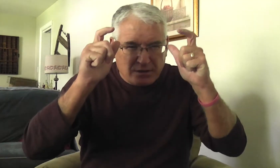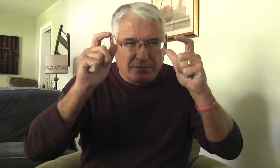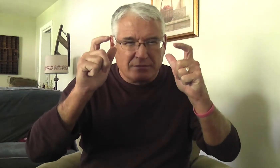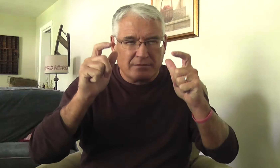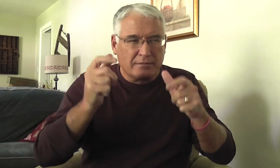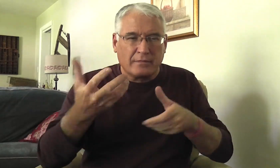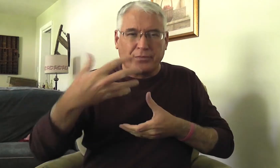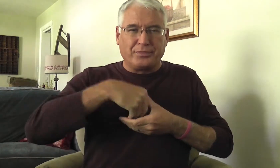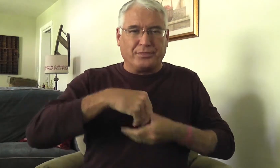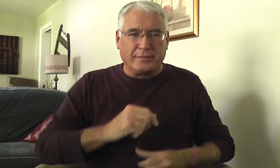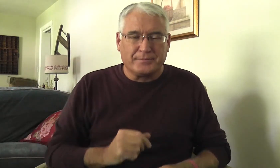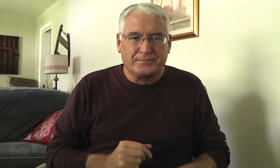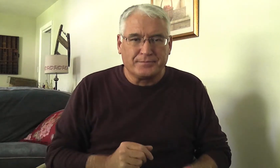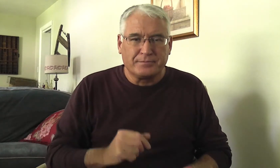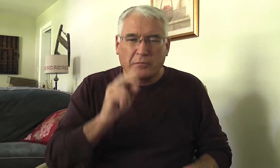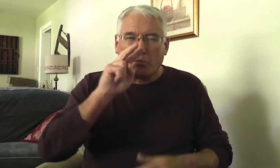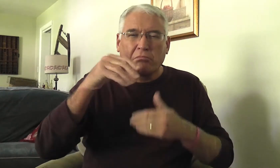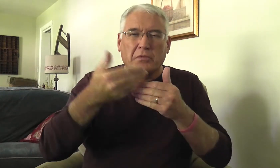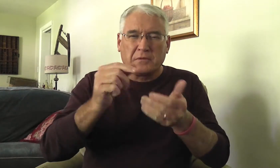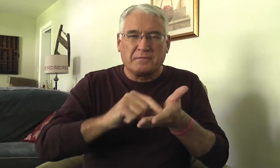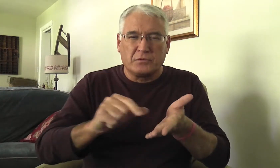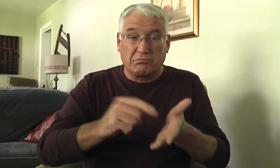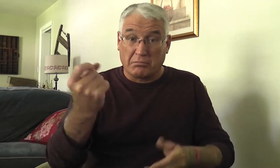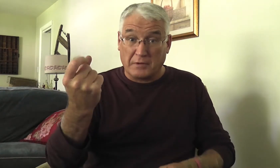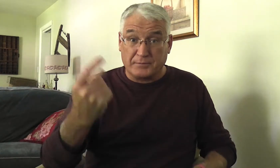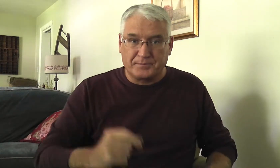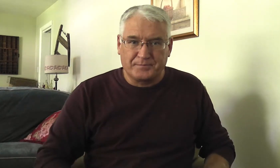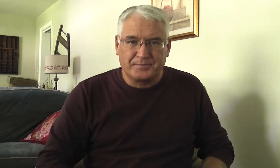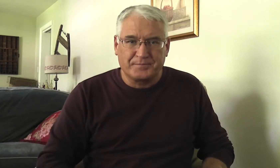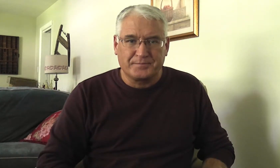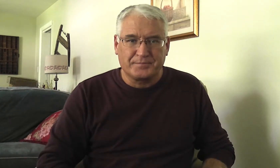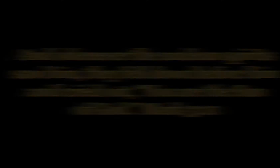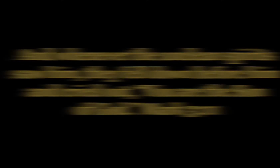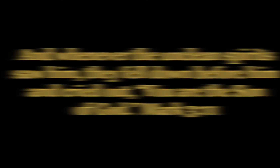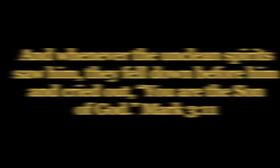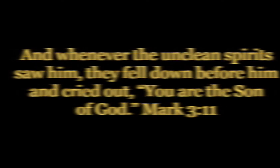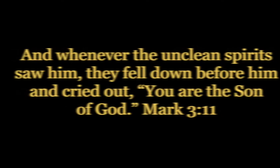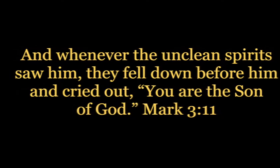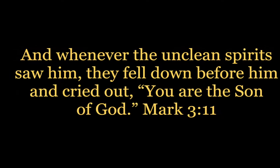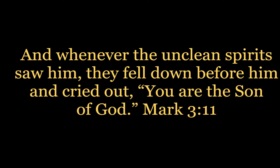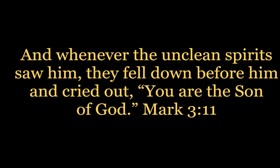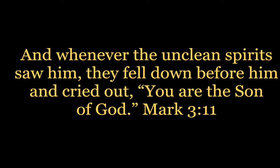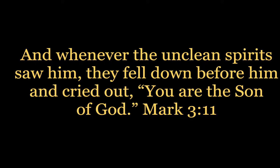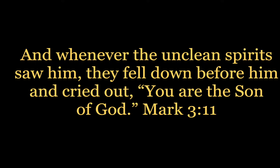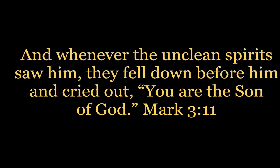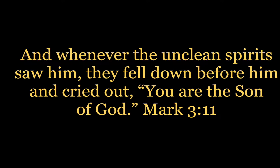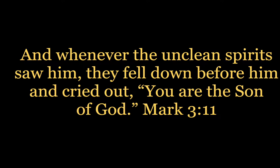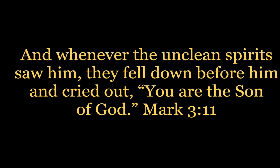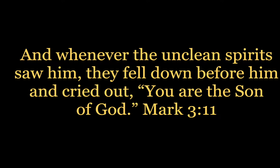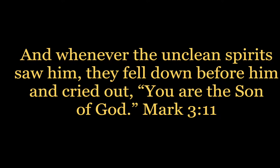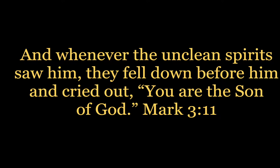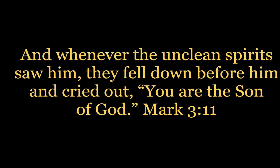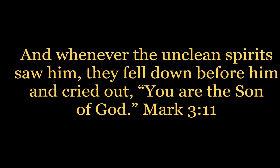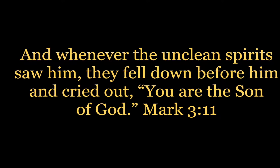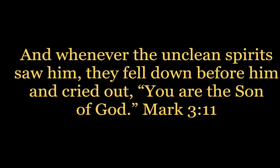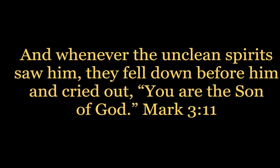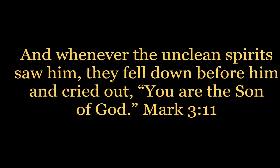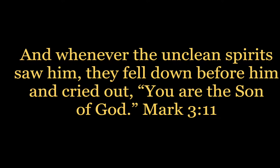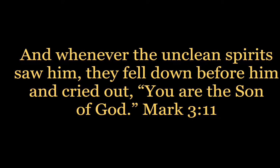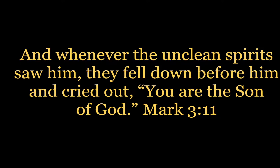demon possessed. Let's look at the next verse 11. And whenever the unclean spirits saw him, they fell down